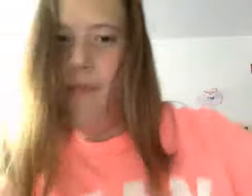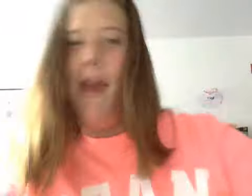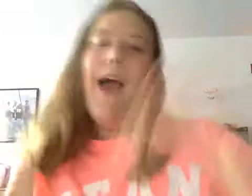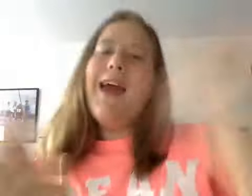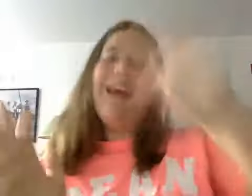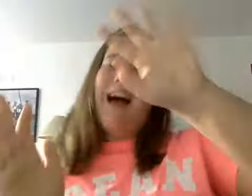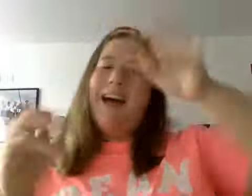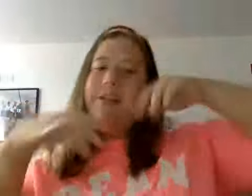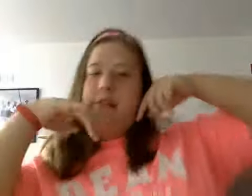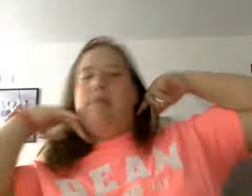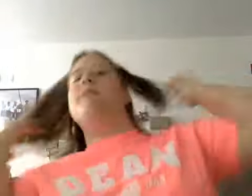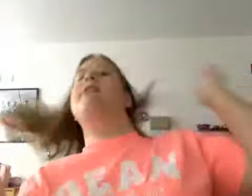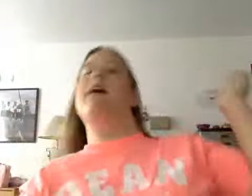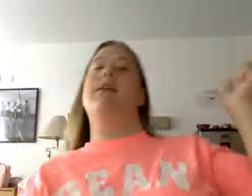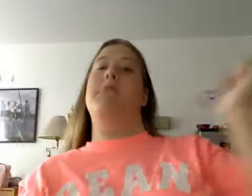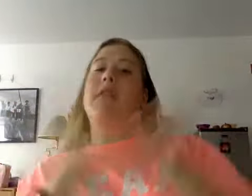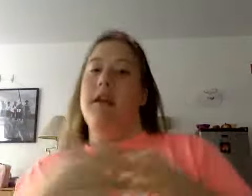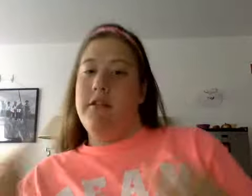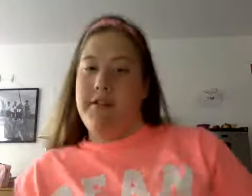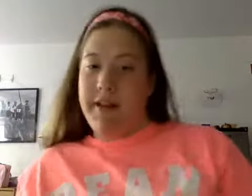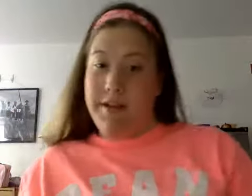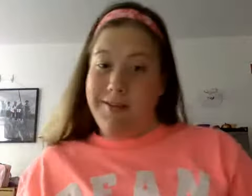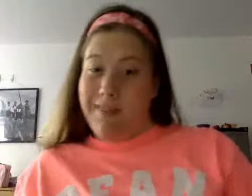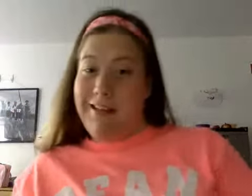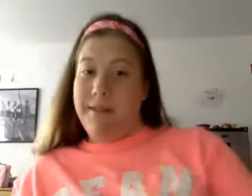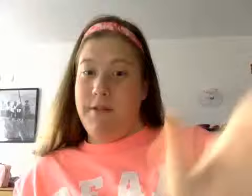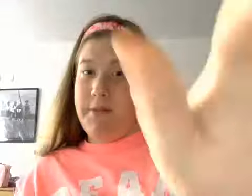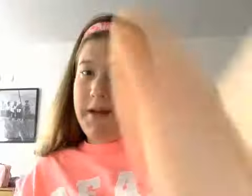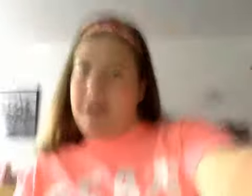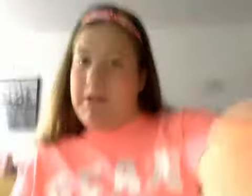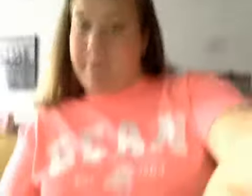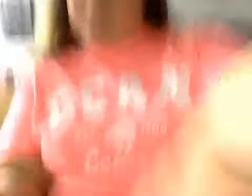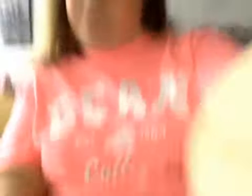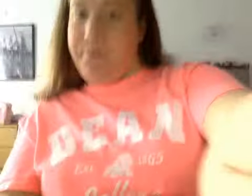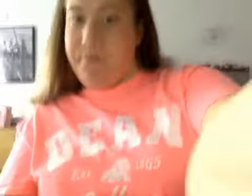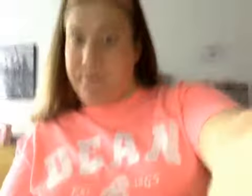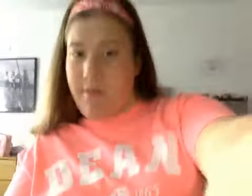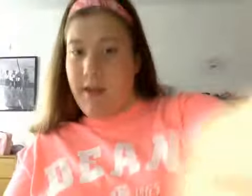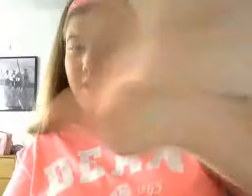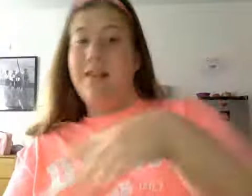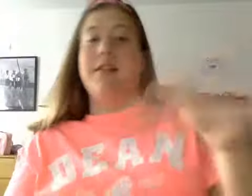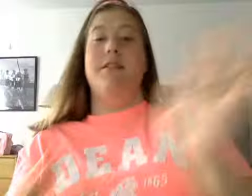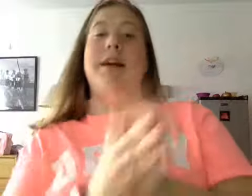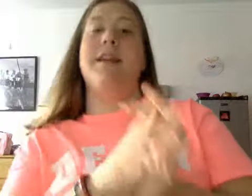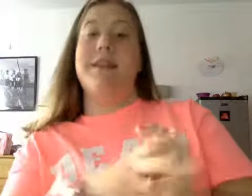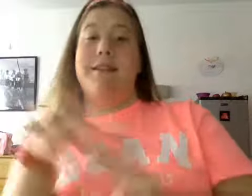hey guys what's up so that's a really weird anyway I cannot get this